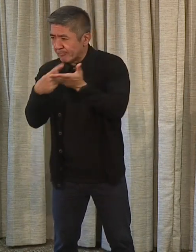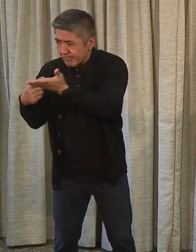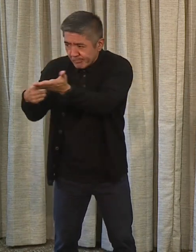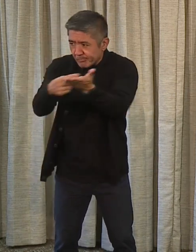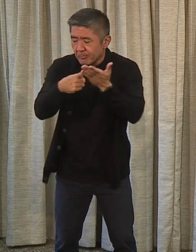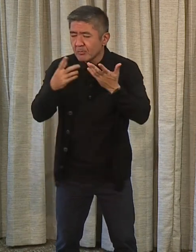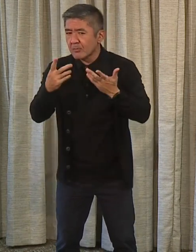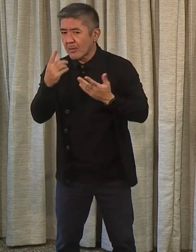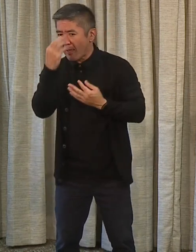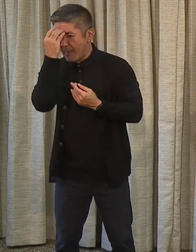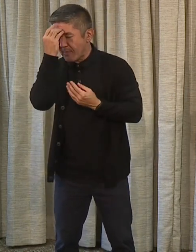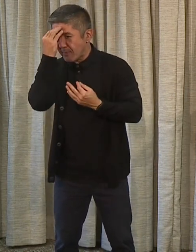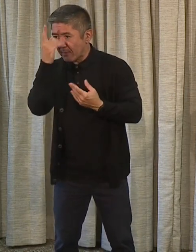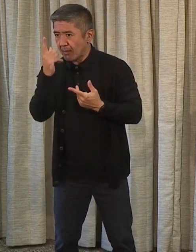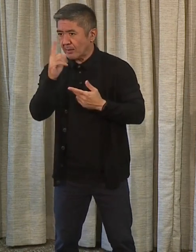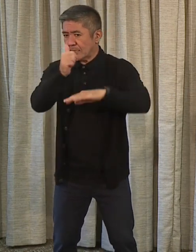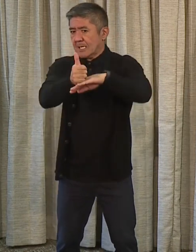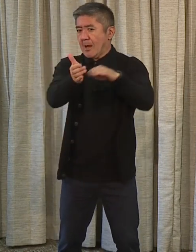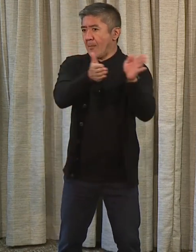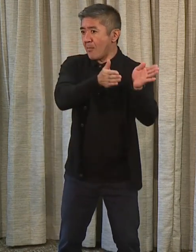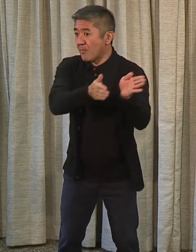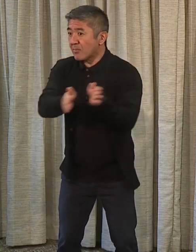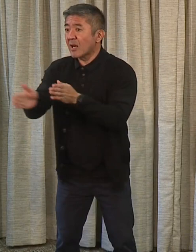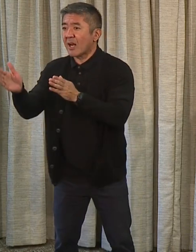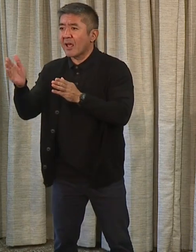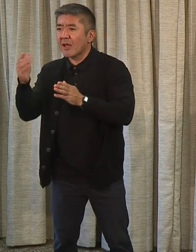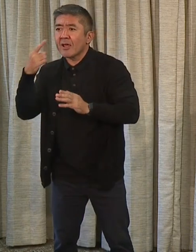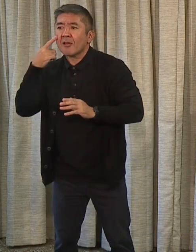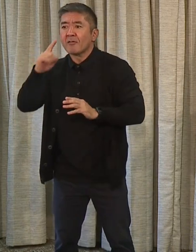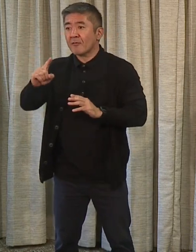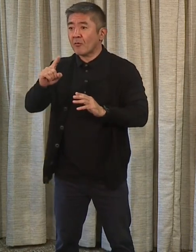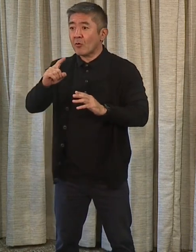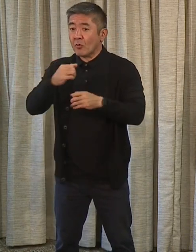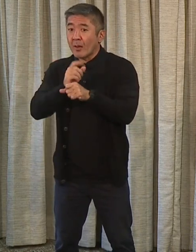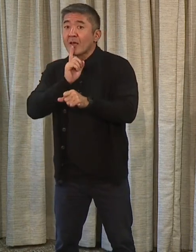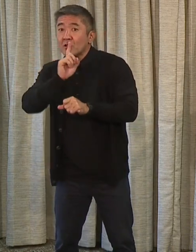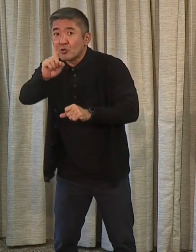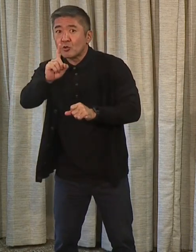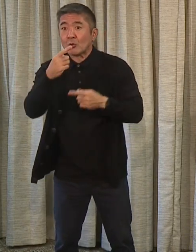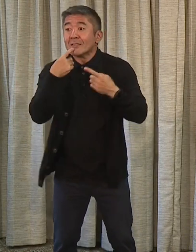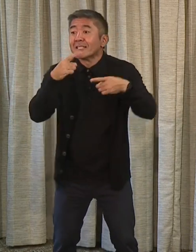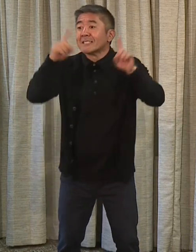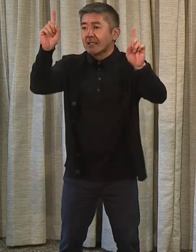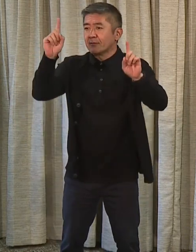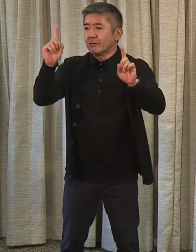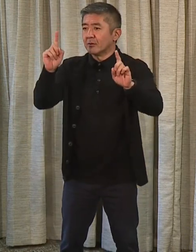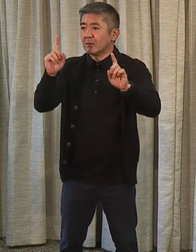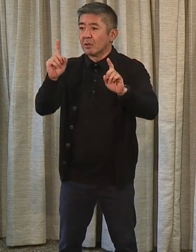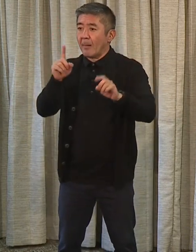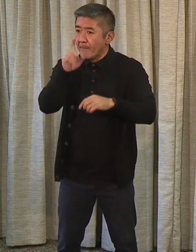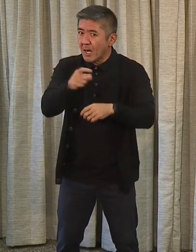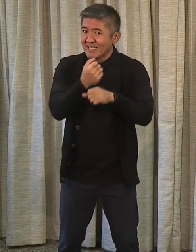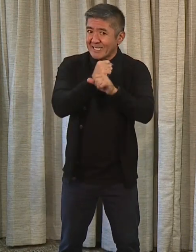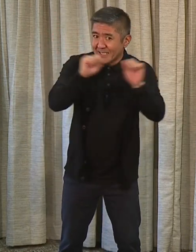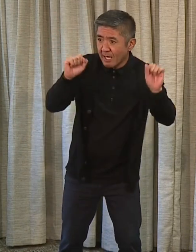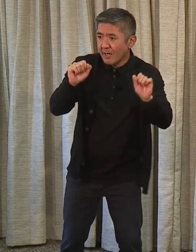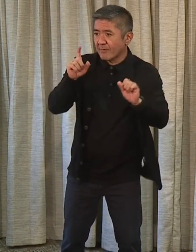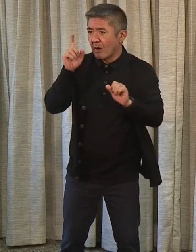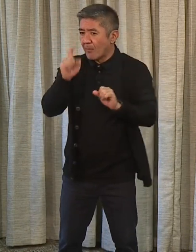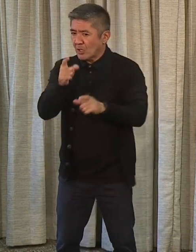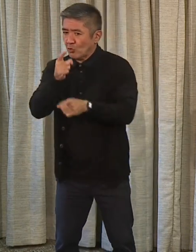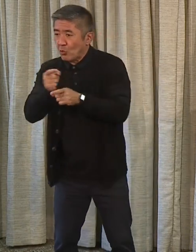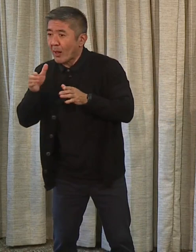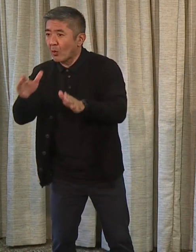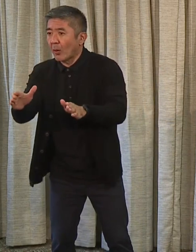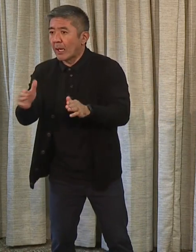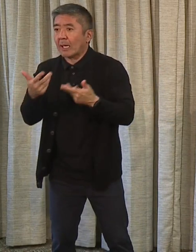acceptable to everybody in the chain of command to make sure that we're safe and we do it right. We don't want to take a step